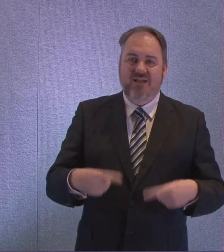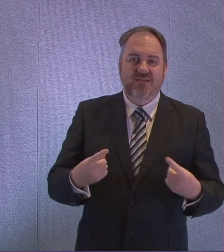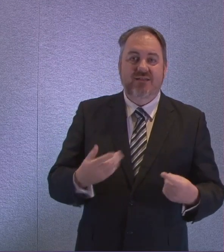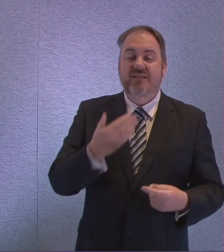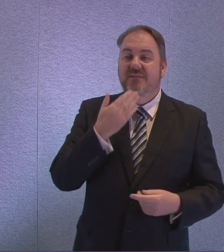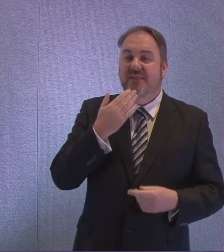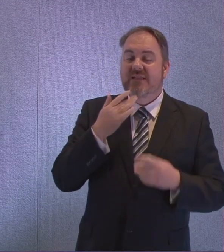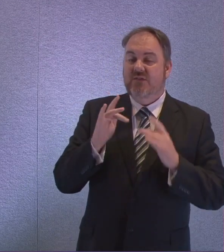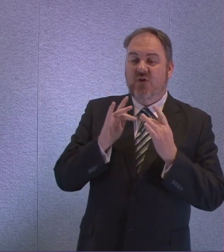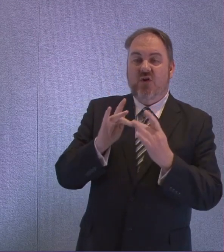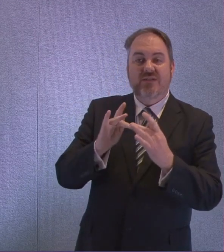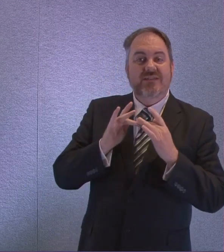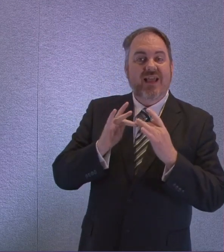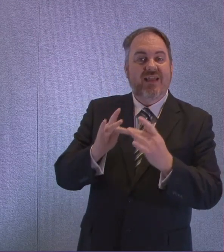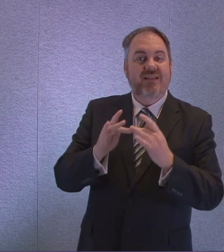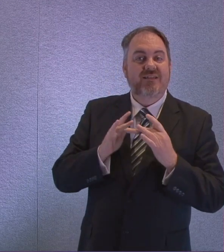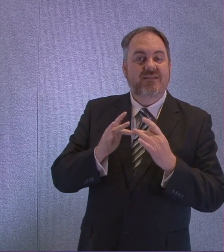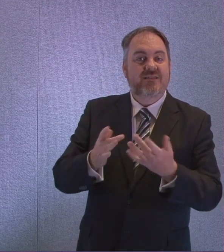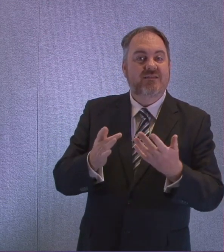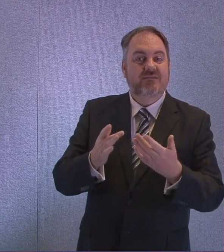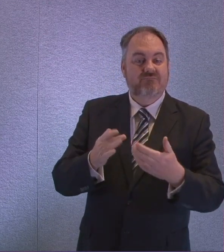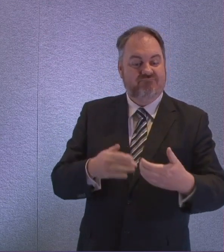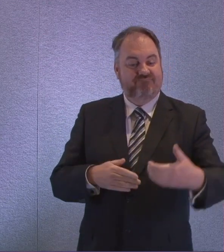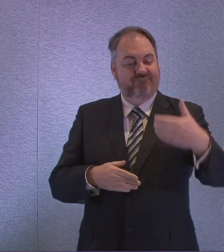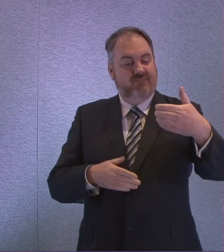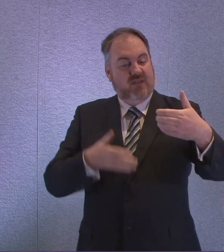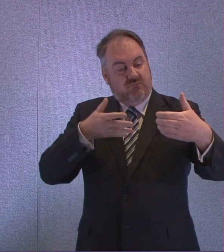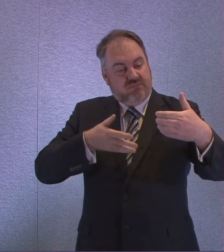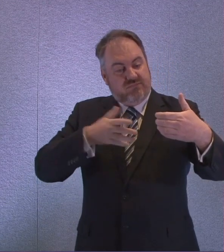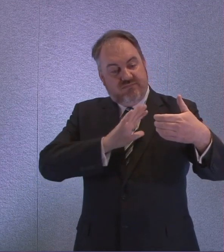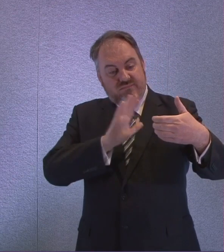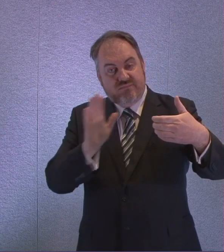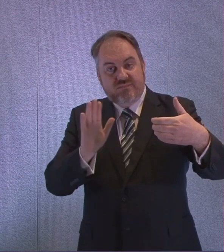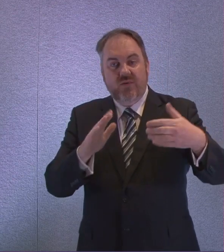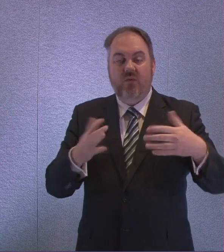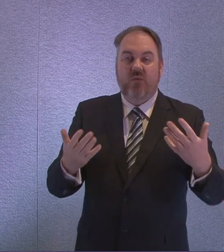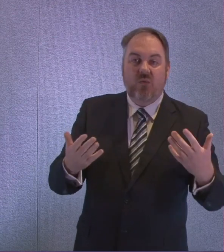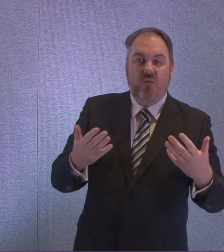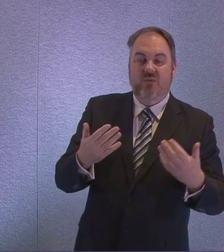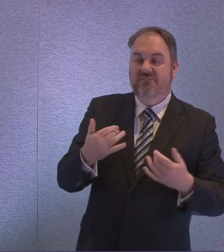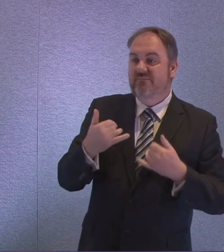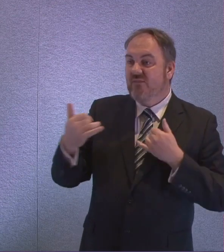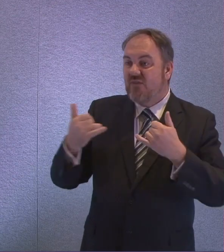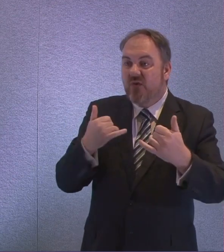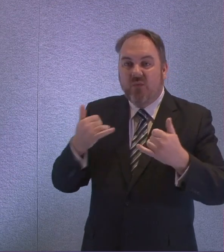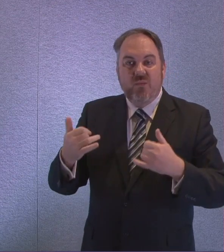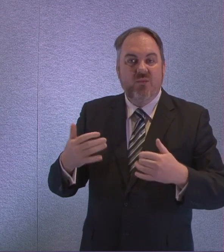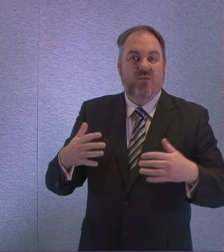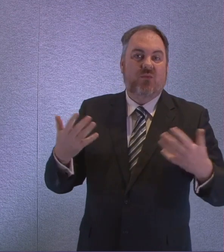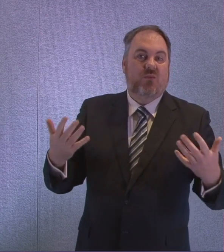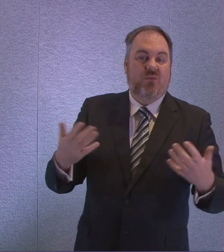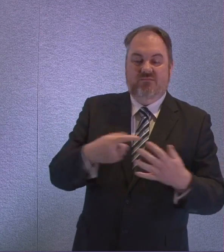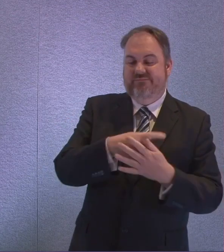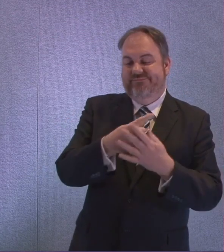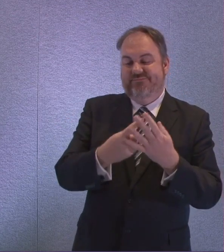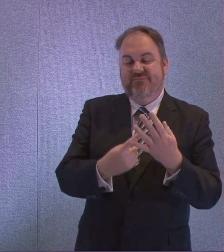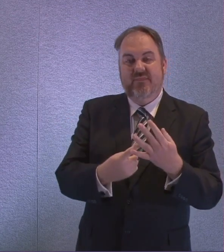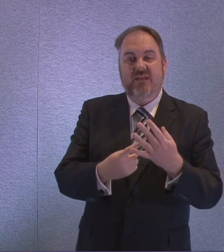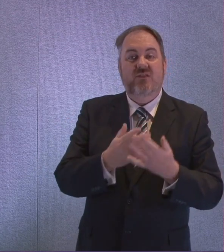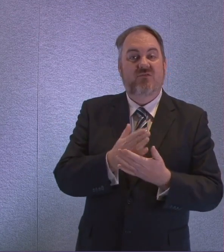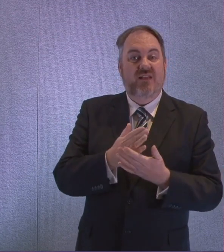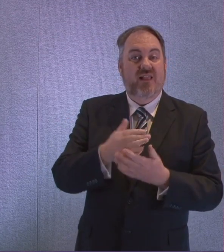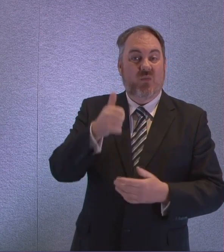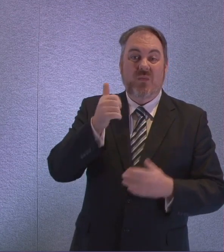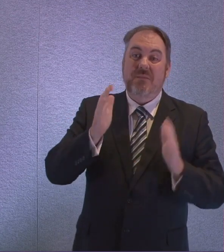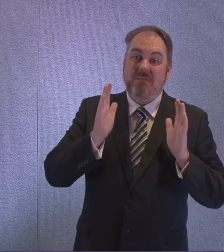friends and loved ones in whatever alternative way best works for you. Reach out to and look out for people even as you stay physically